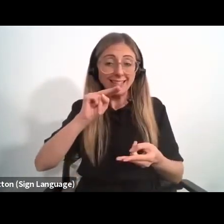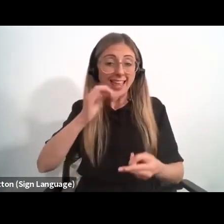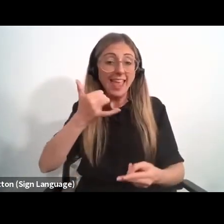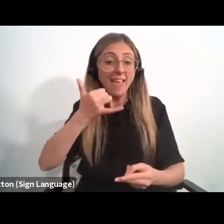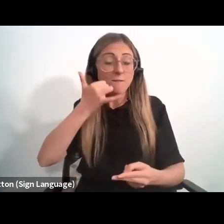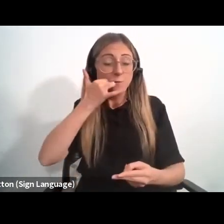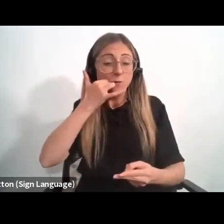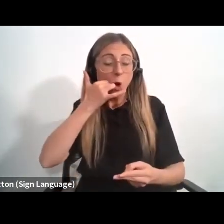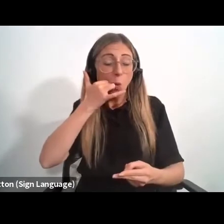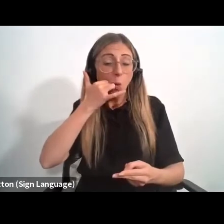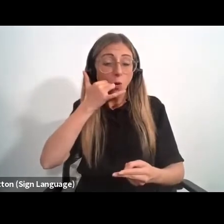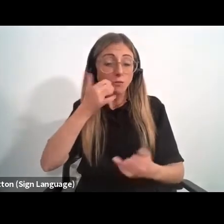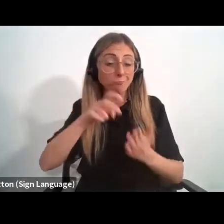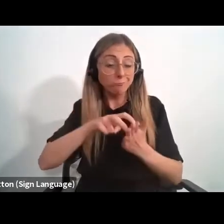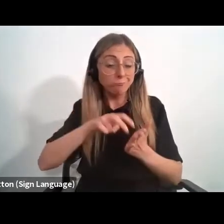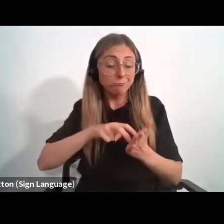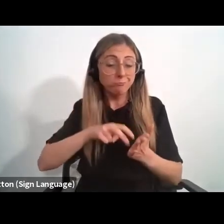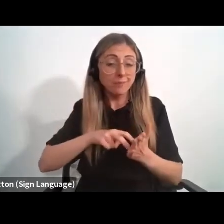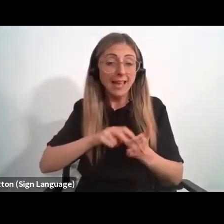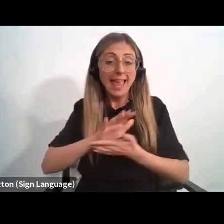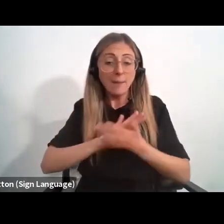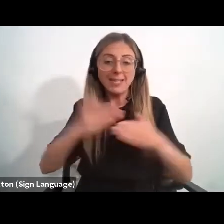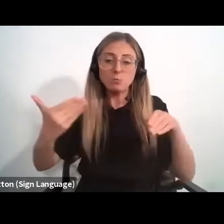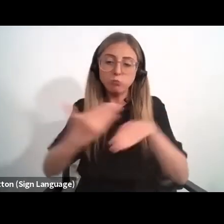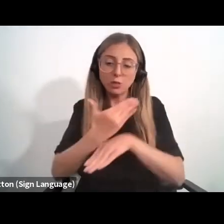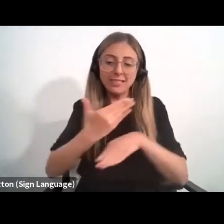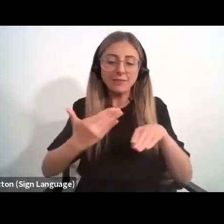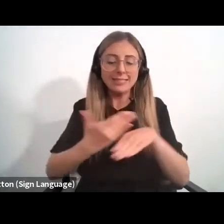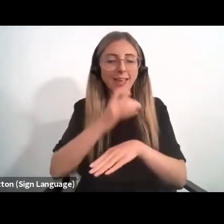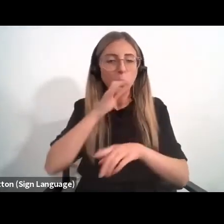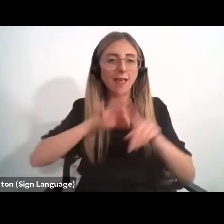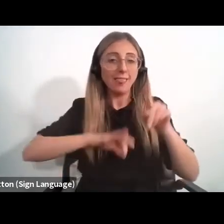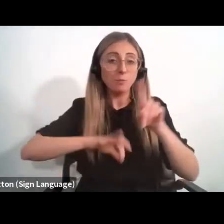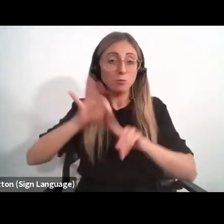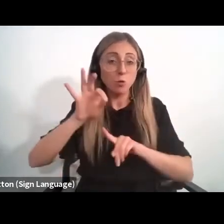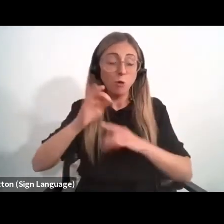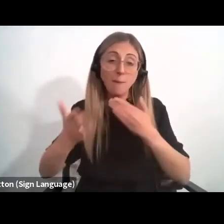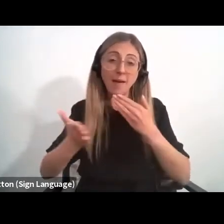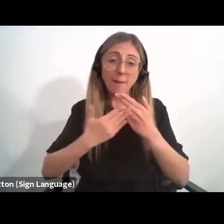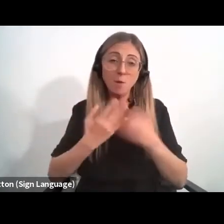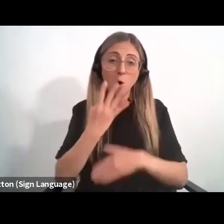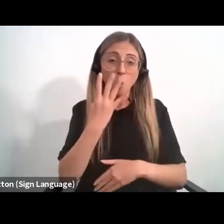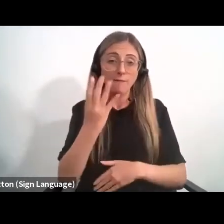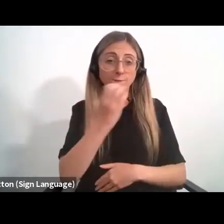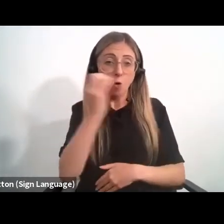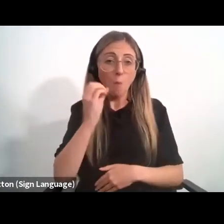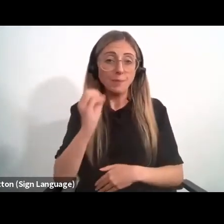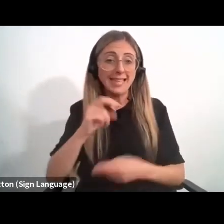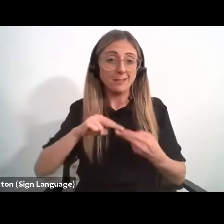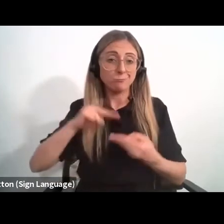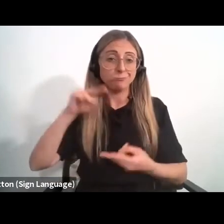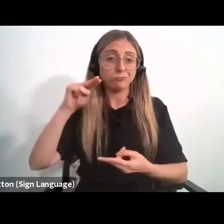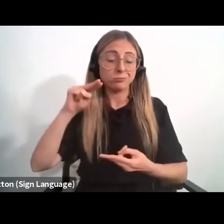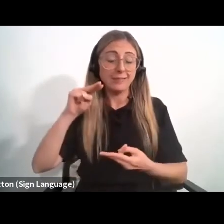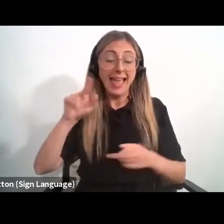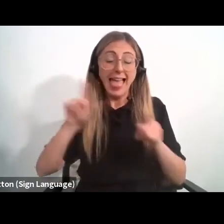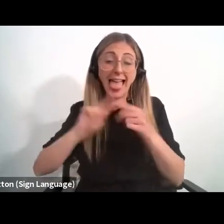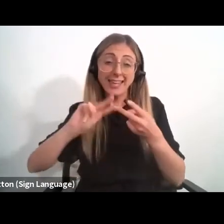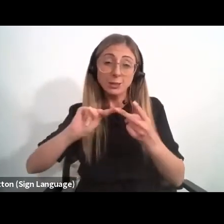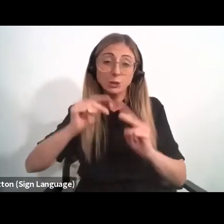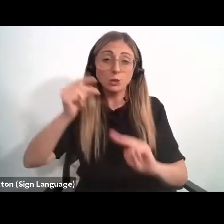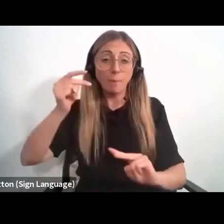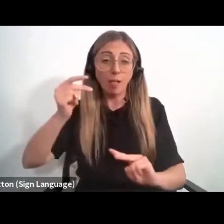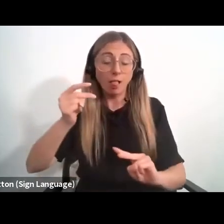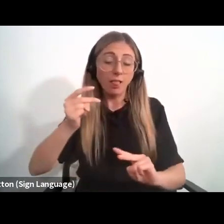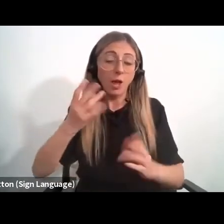penetration in poor countries, productivity improves by more than 4% percentage point, and that a doubling in mobile